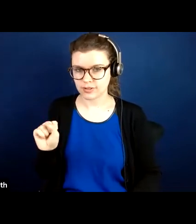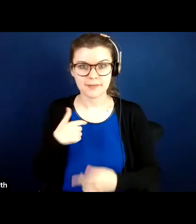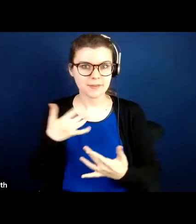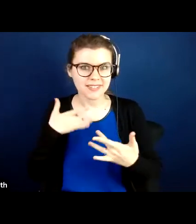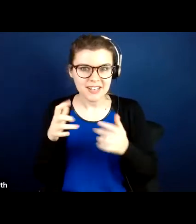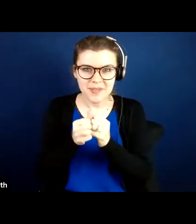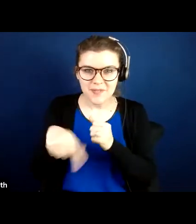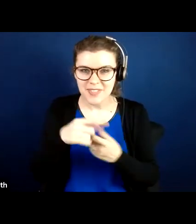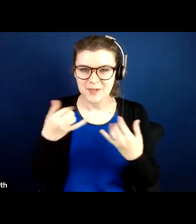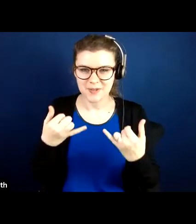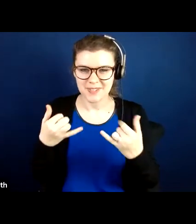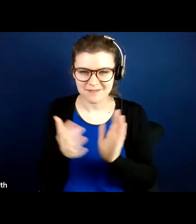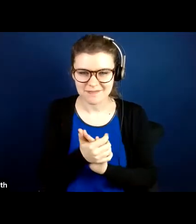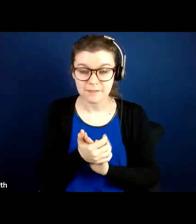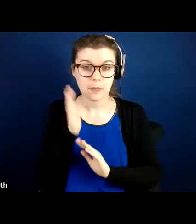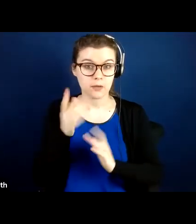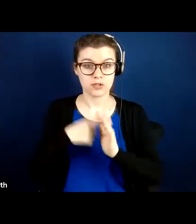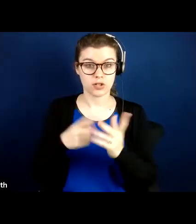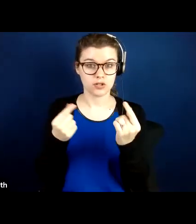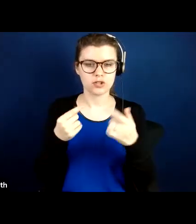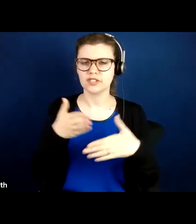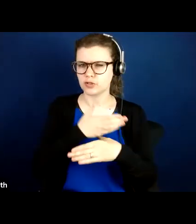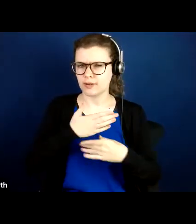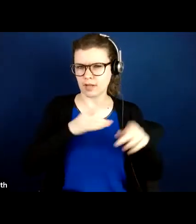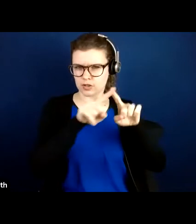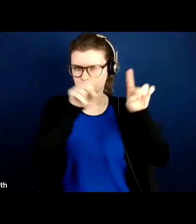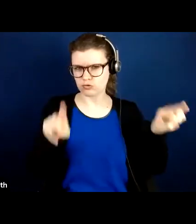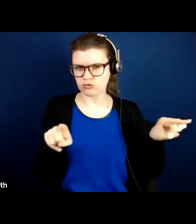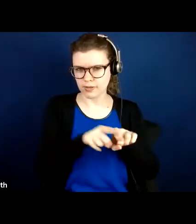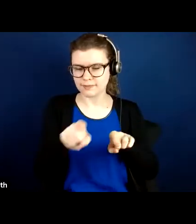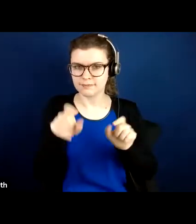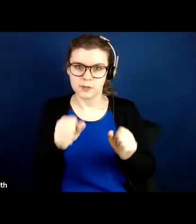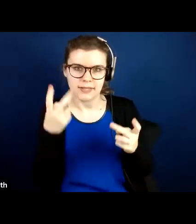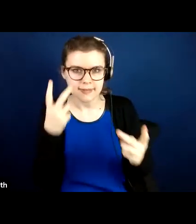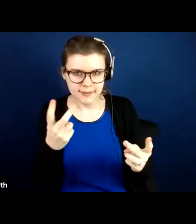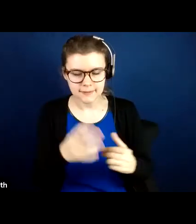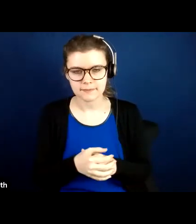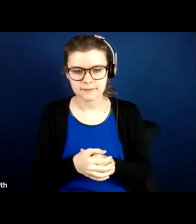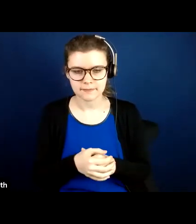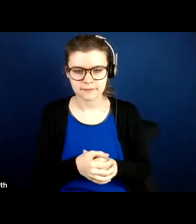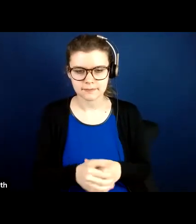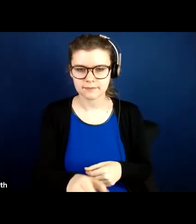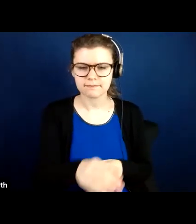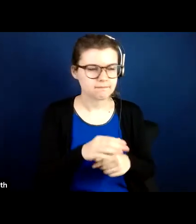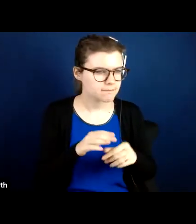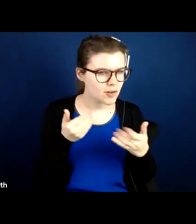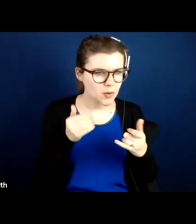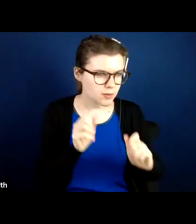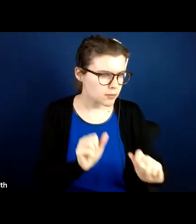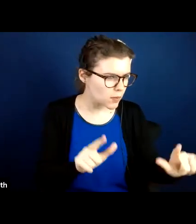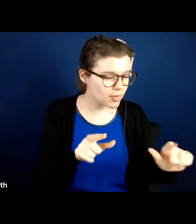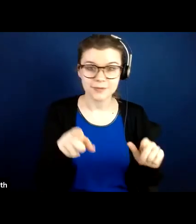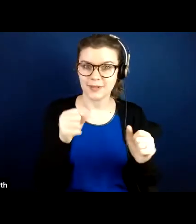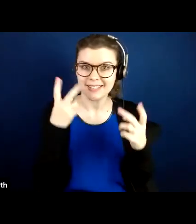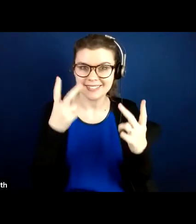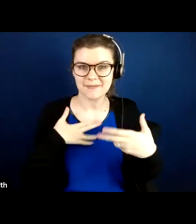today. I'm going to start by sharing my screen so that you can see. I'm going to bring this over here so that you can see